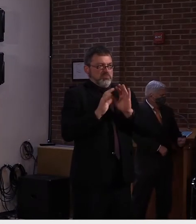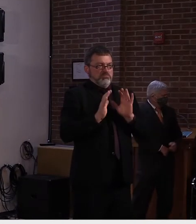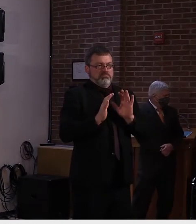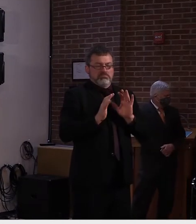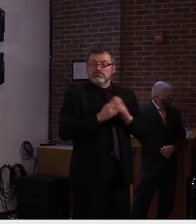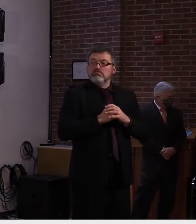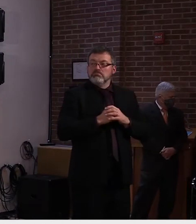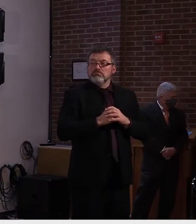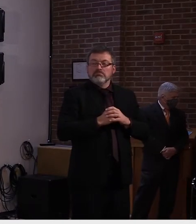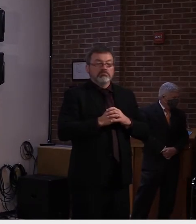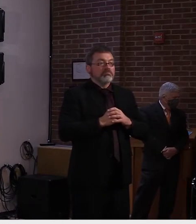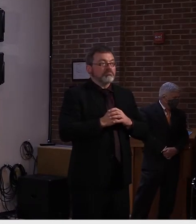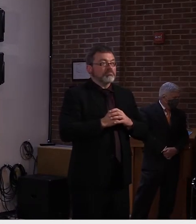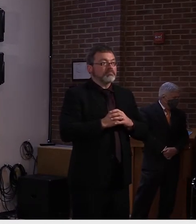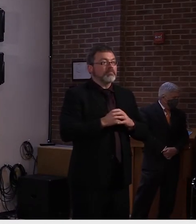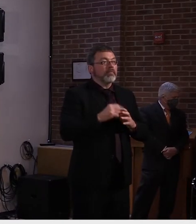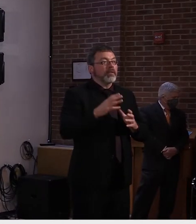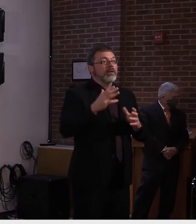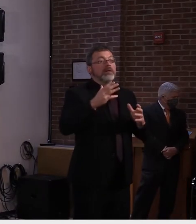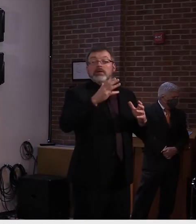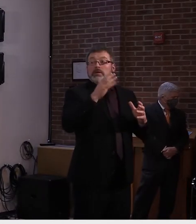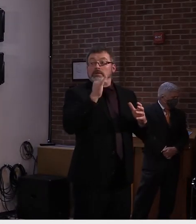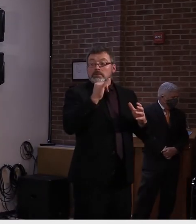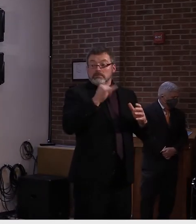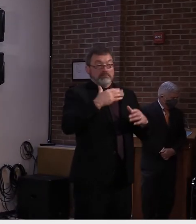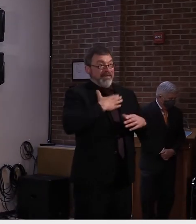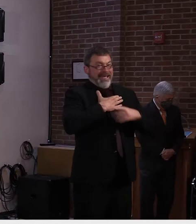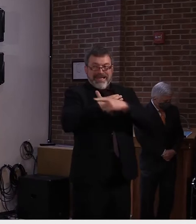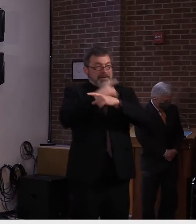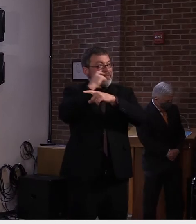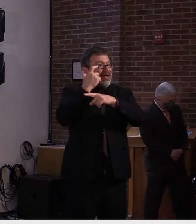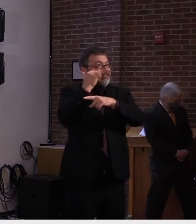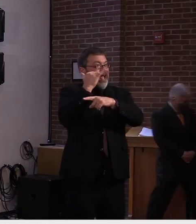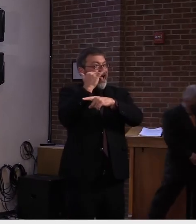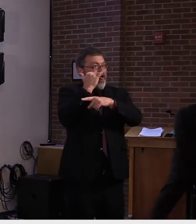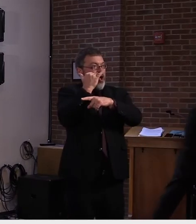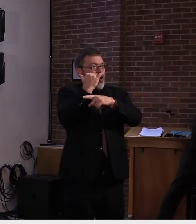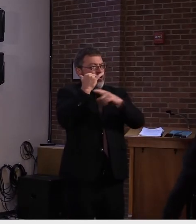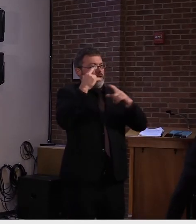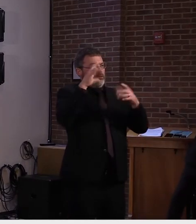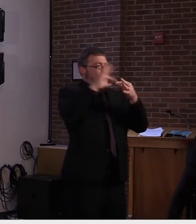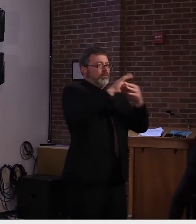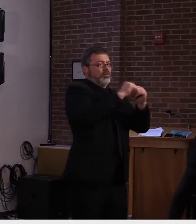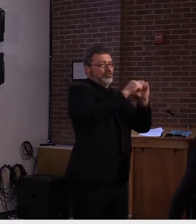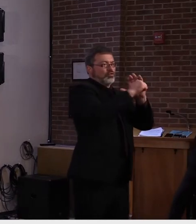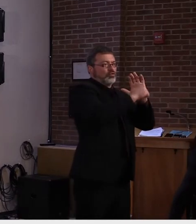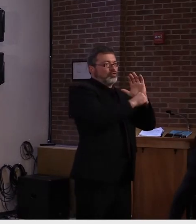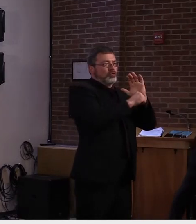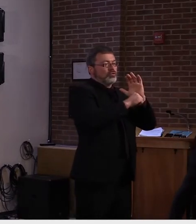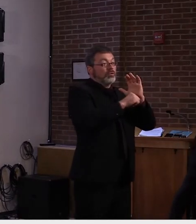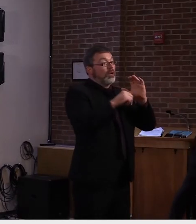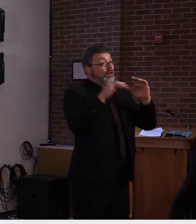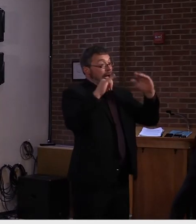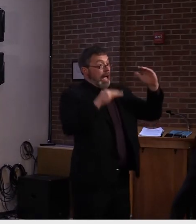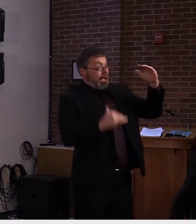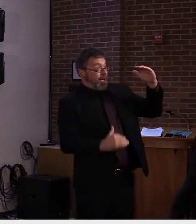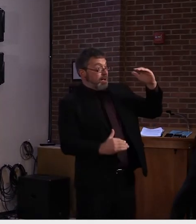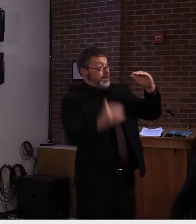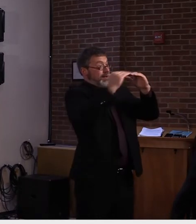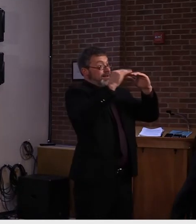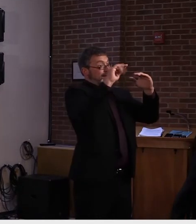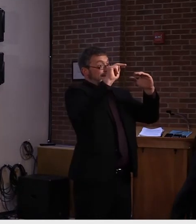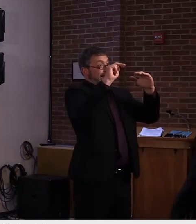typical surgical mask, which I'm holding in my hand now, um, is not as effective as N95, but does